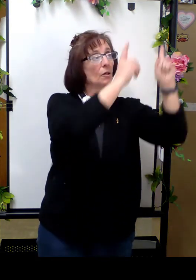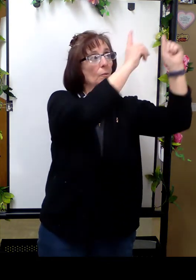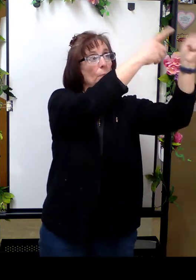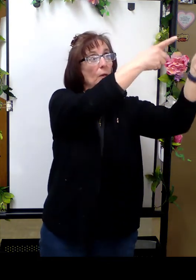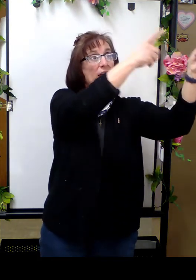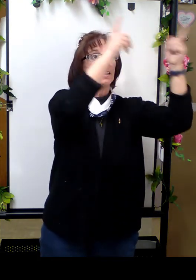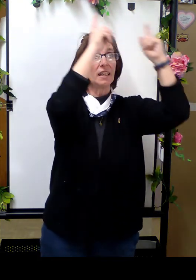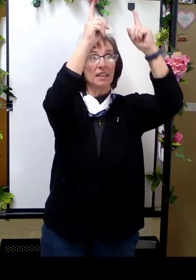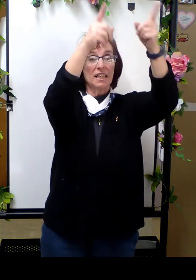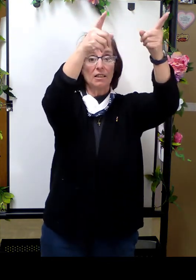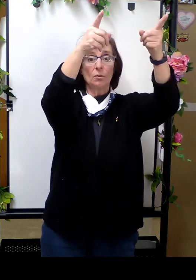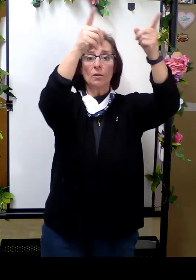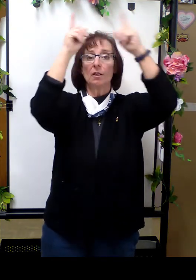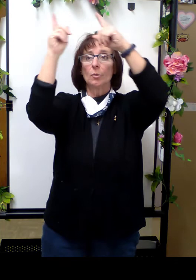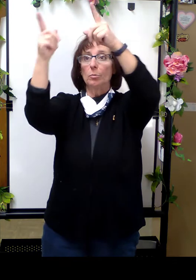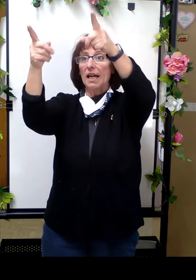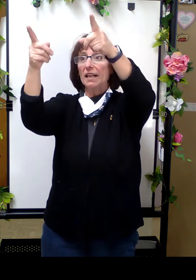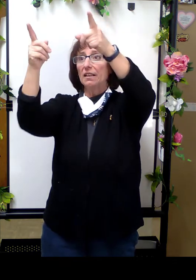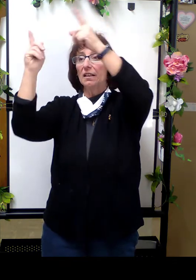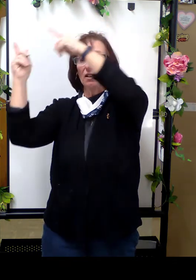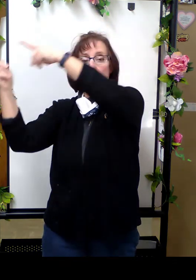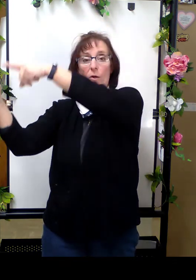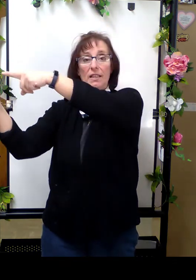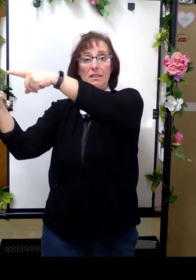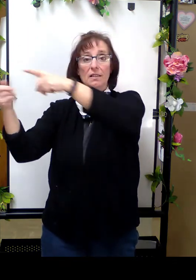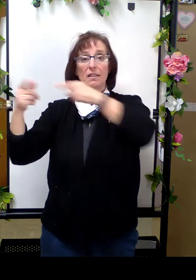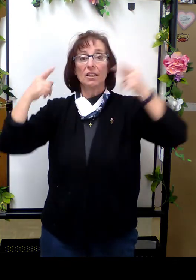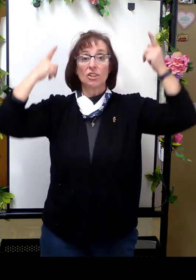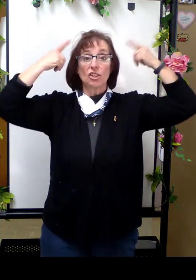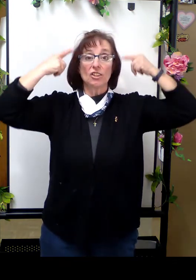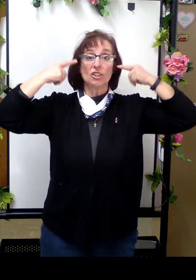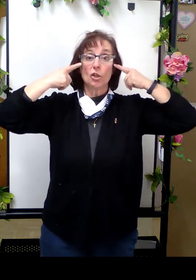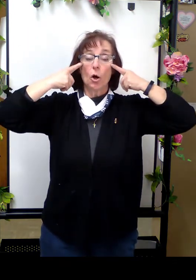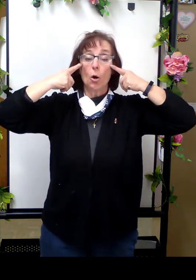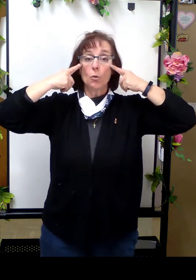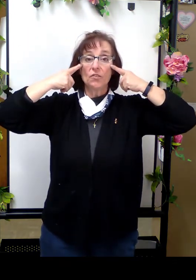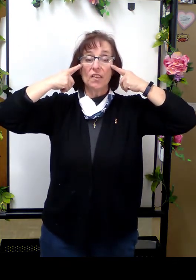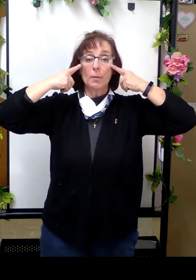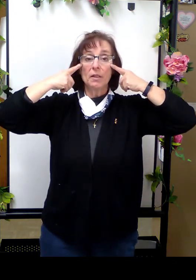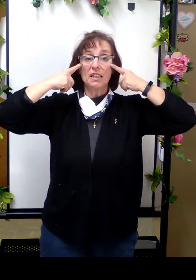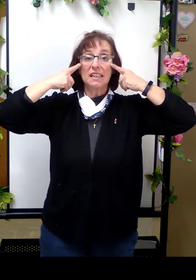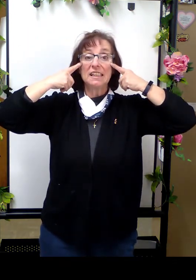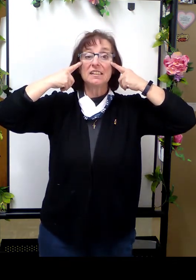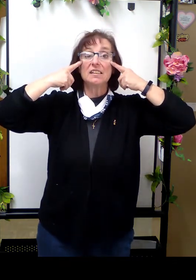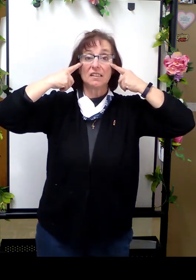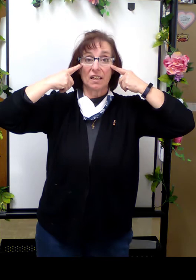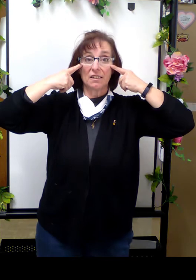Red and yellow, yellow, black and white. Jesus holds them in his sight.